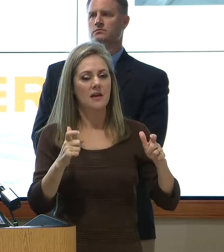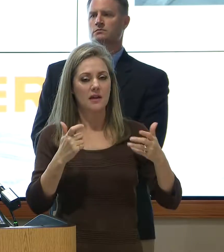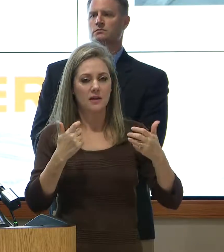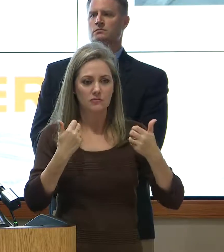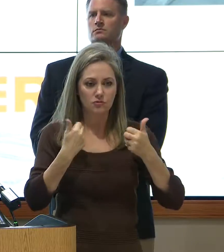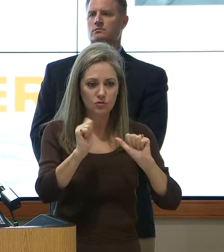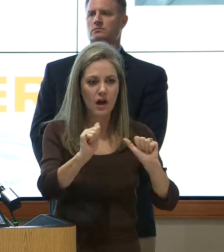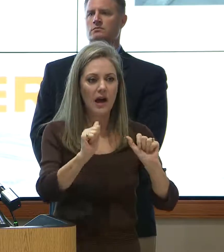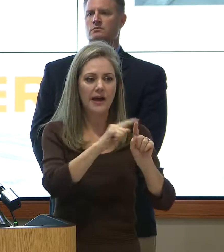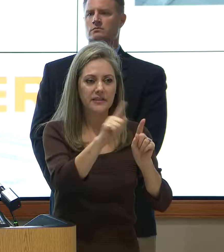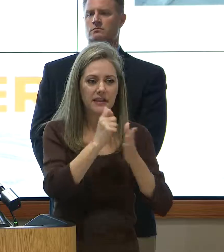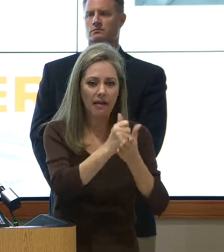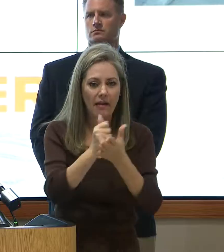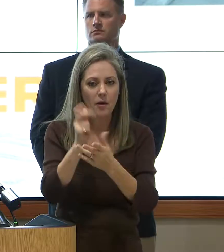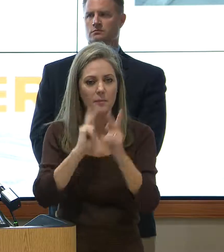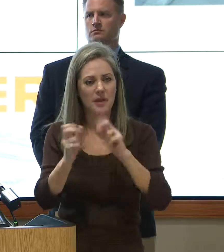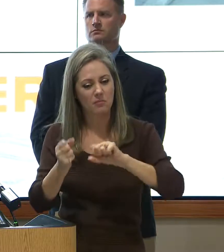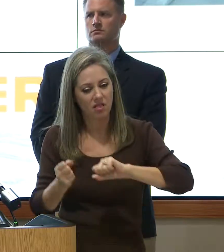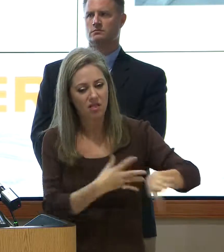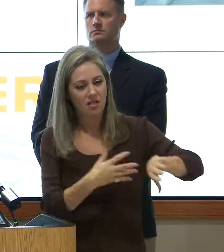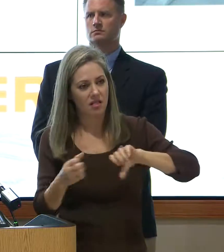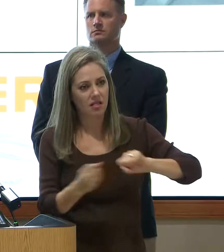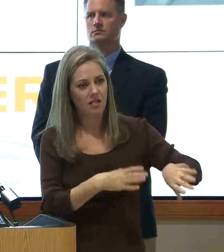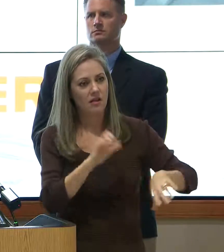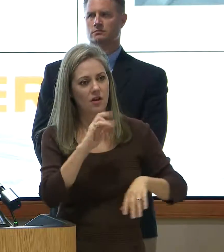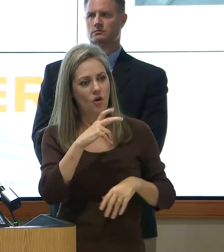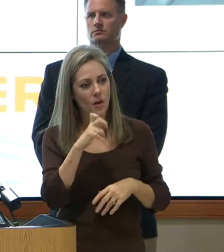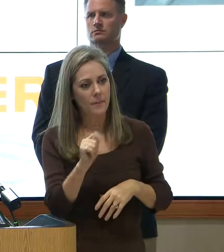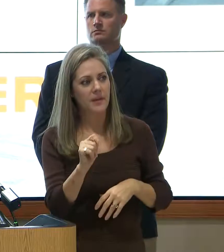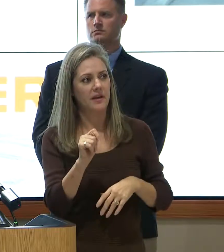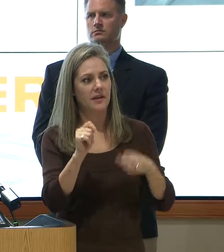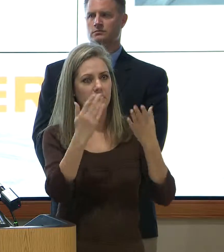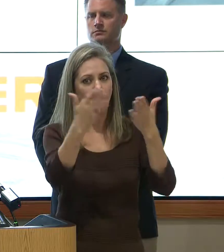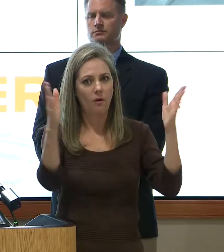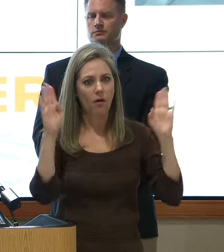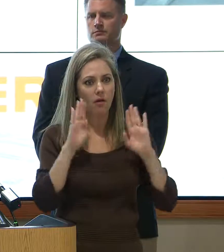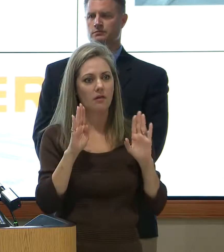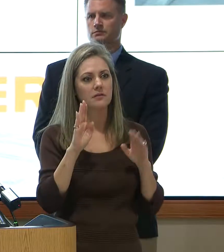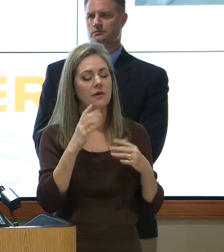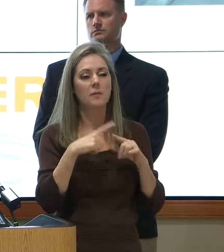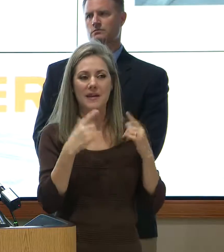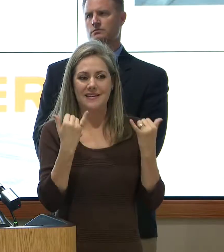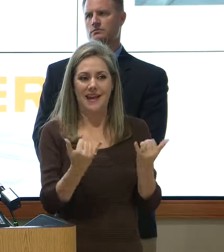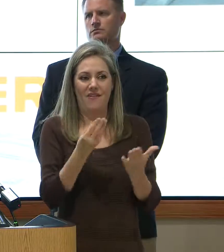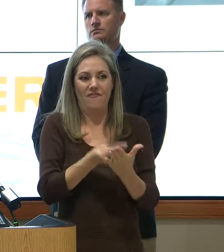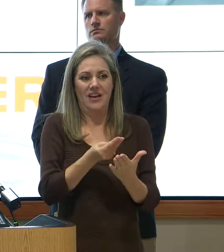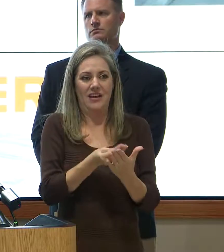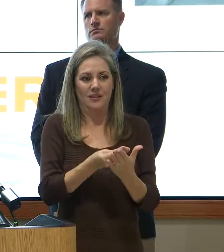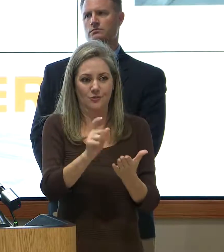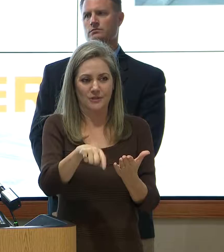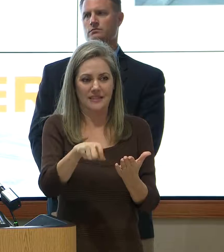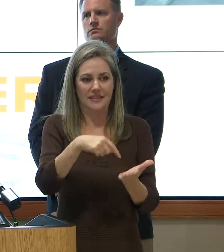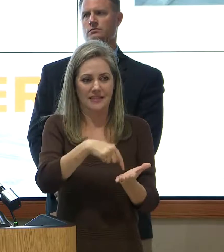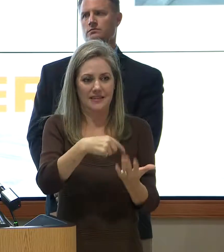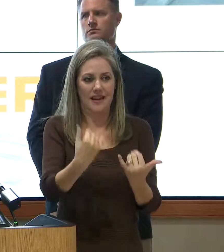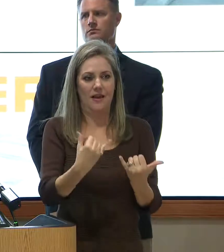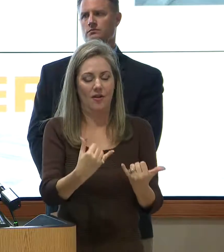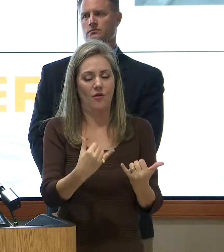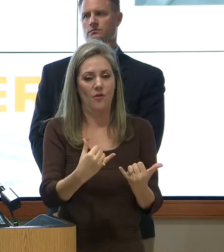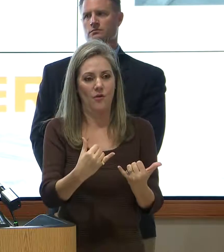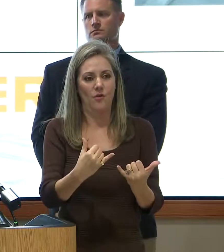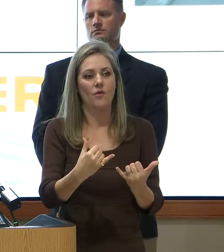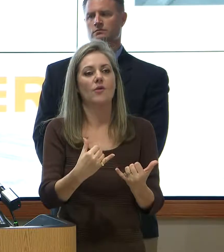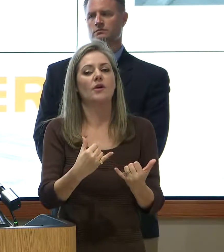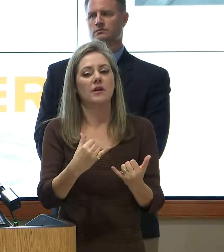people and get this stuff out, get the carpet, get the sheetrock out. But there's now the financial need to get